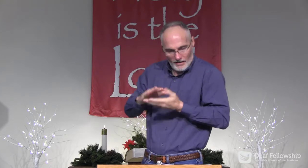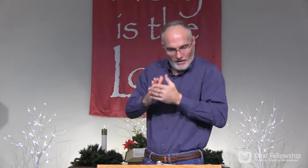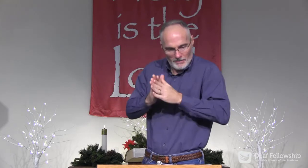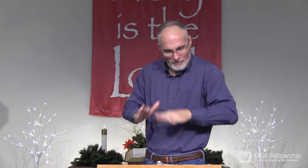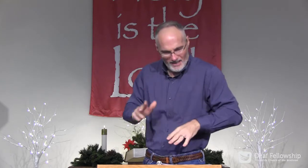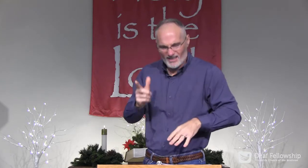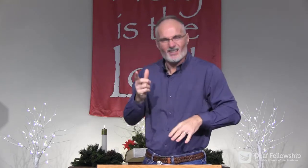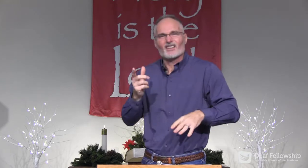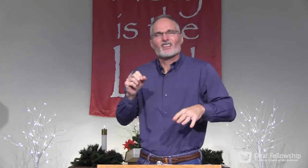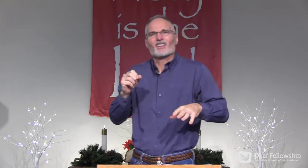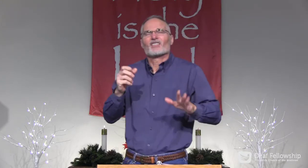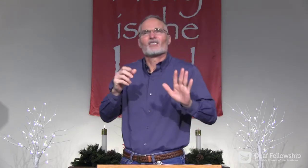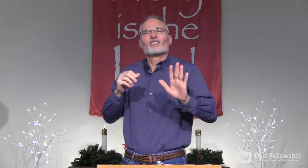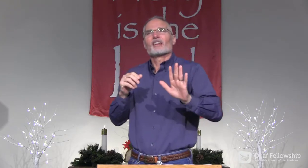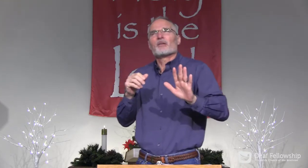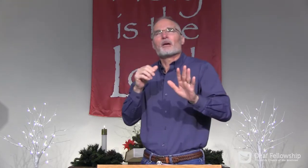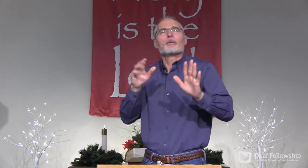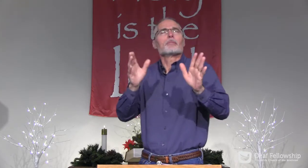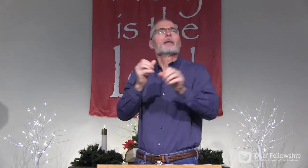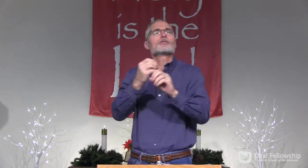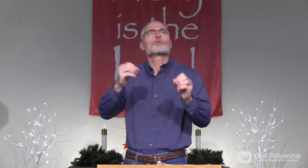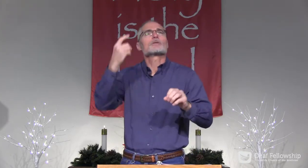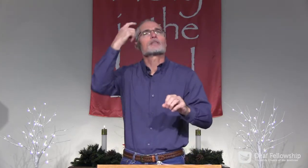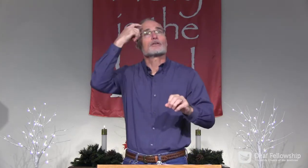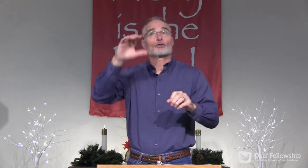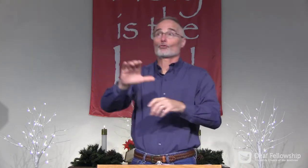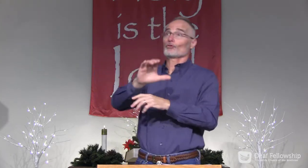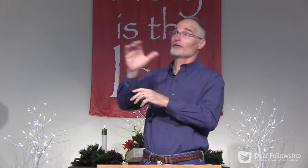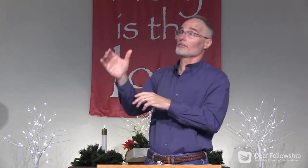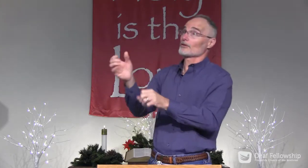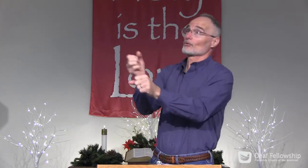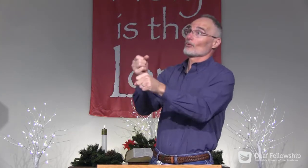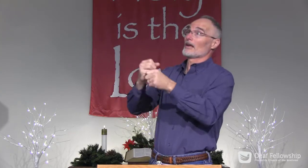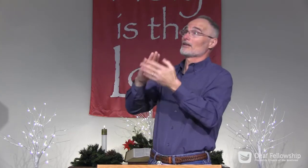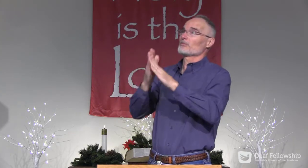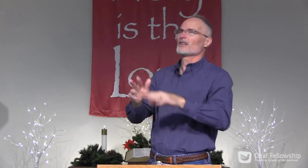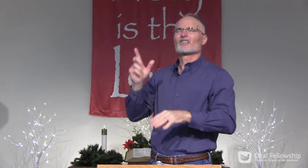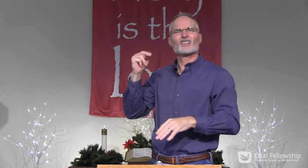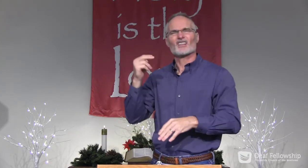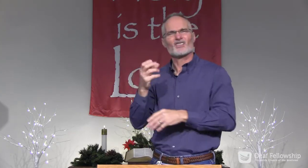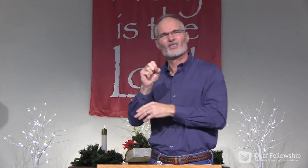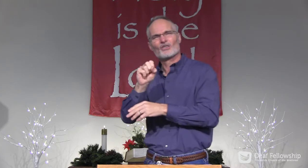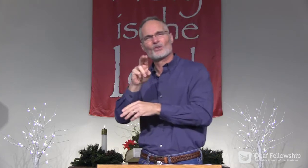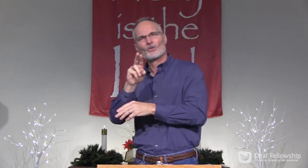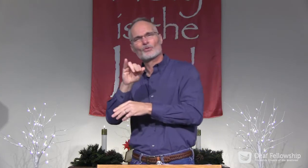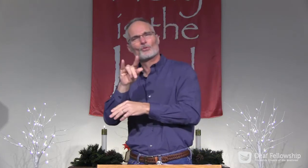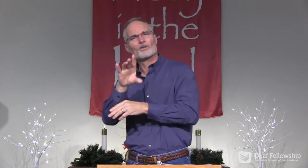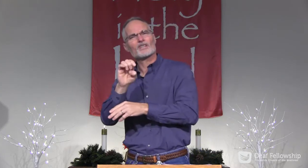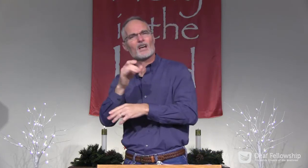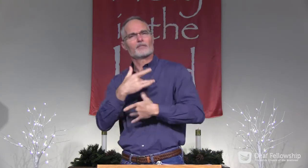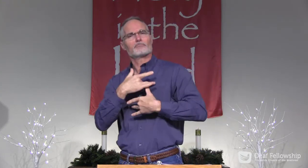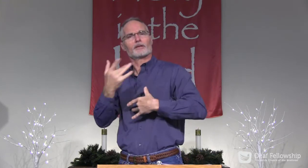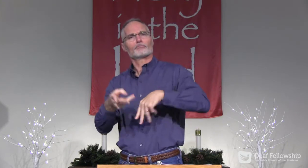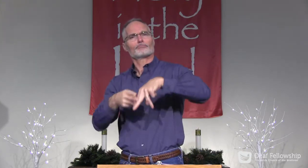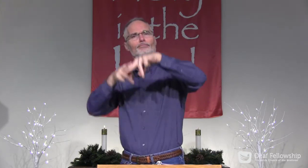If a holiday could create peace, I mean, it makes no sense. Like if a holiday or a period of time